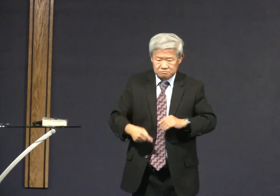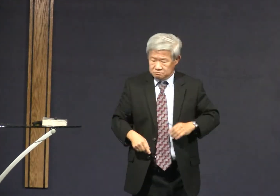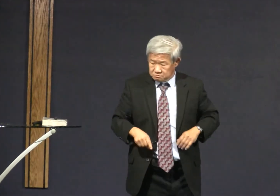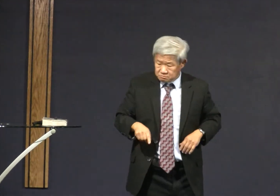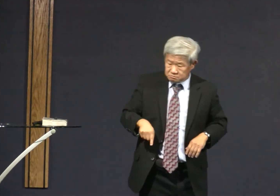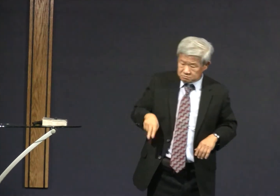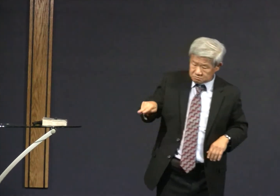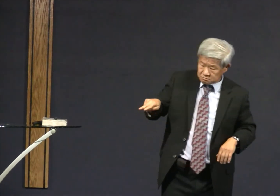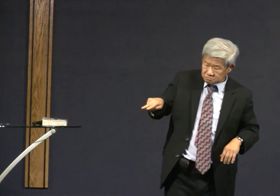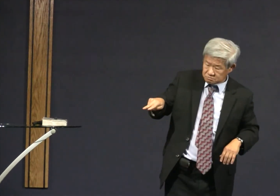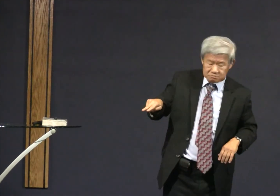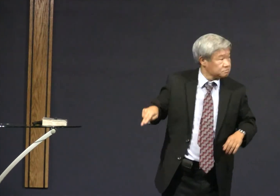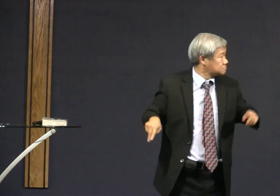so blameless